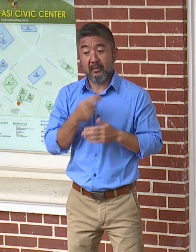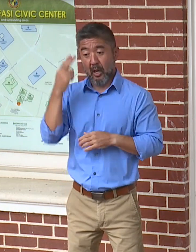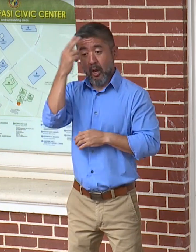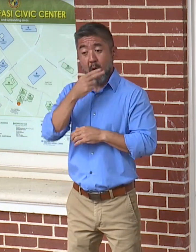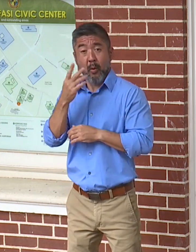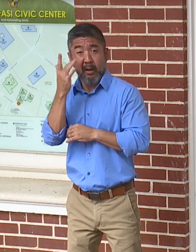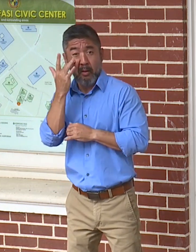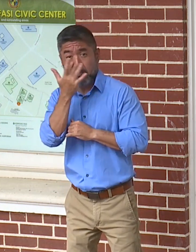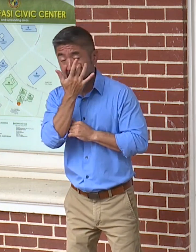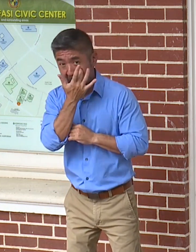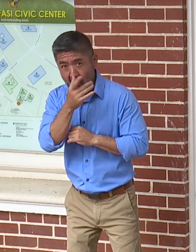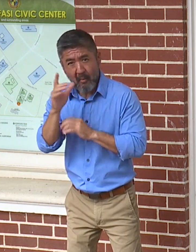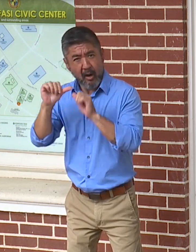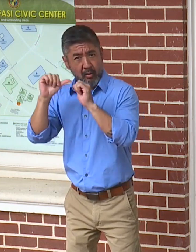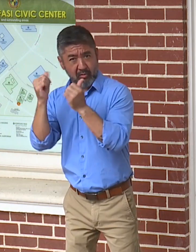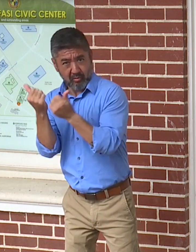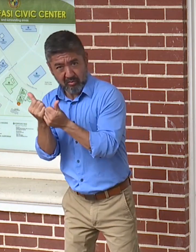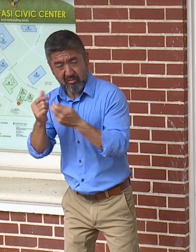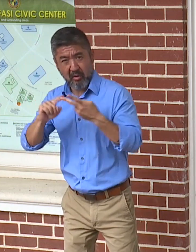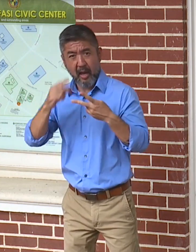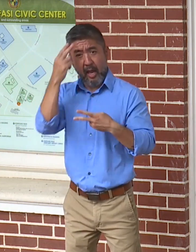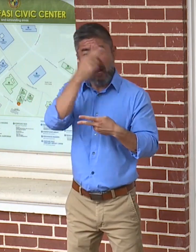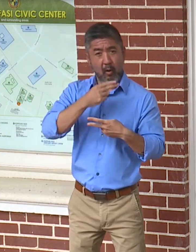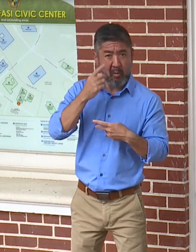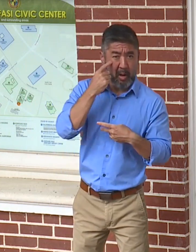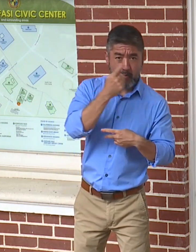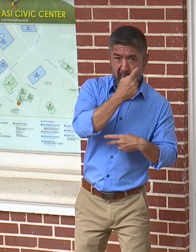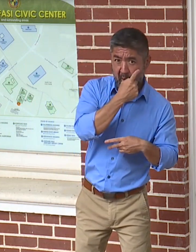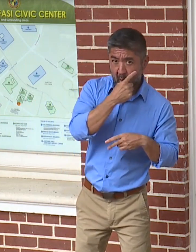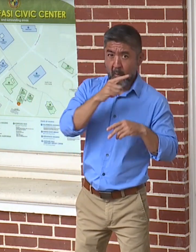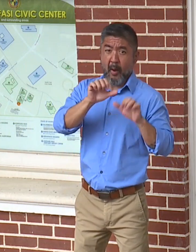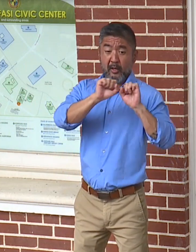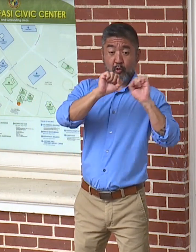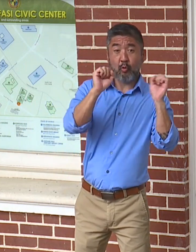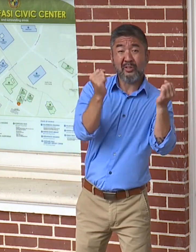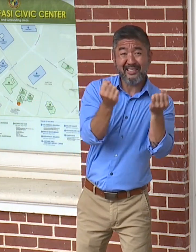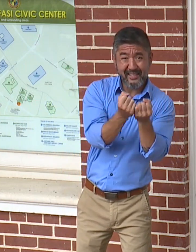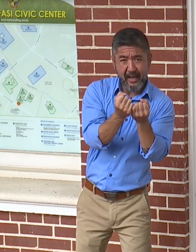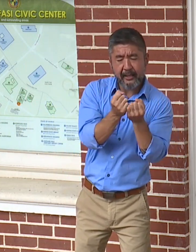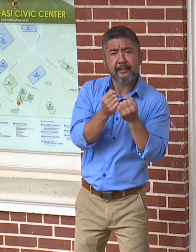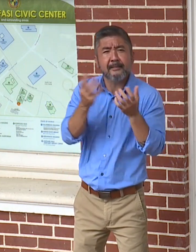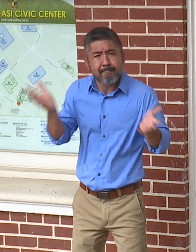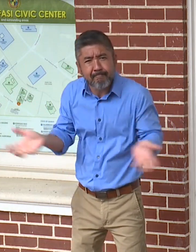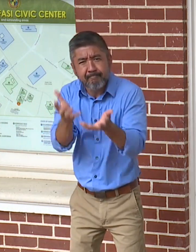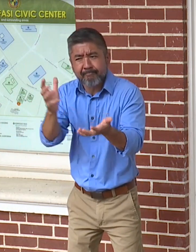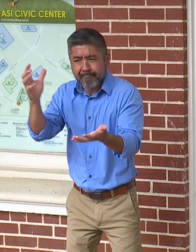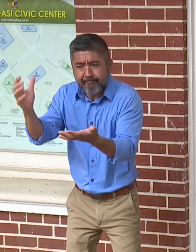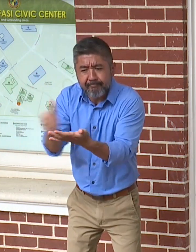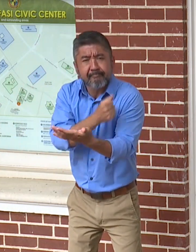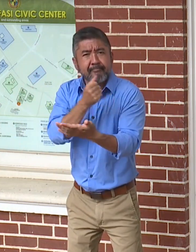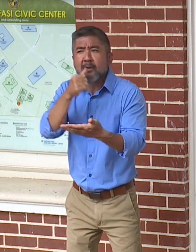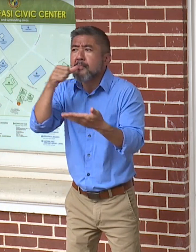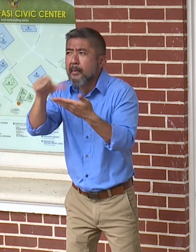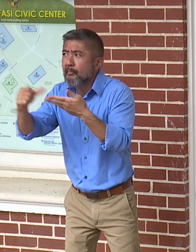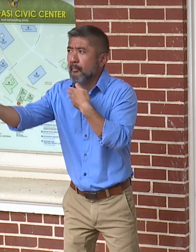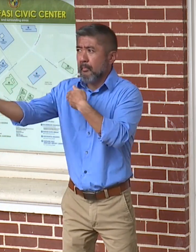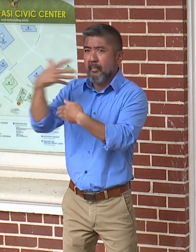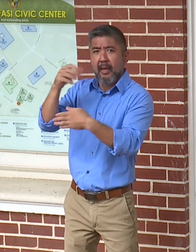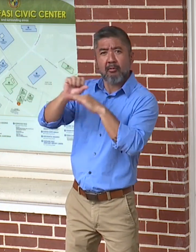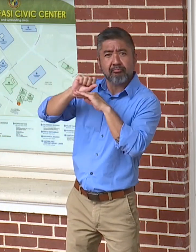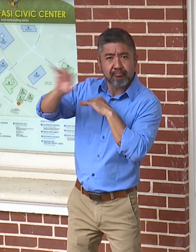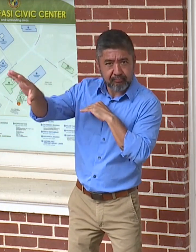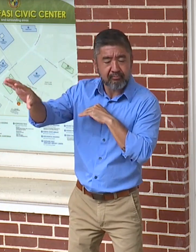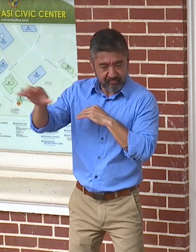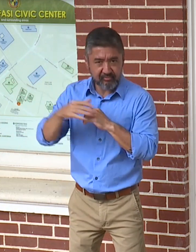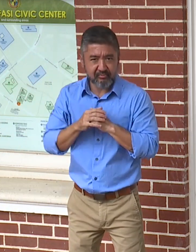Association and the Hawaii Ophthalmological Society encourages you to take advantage of these mail-in options. To assist